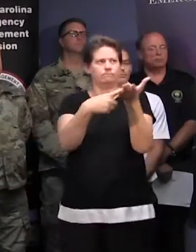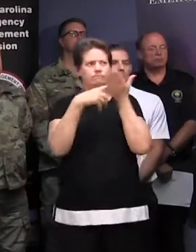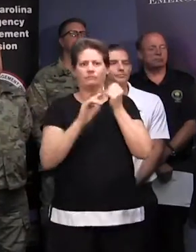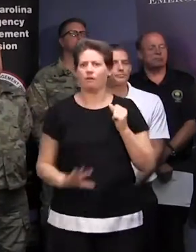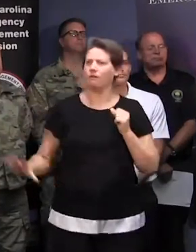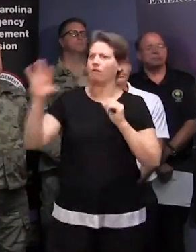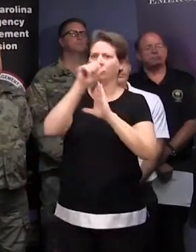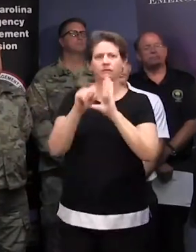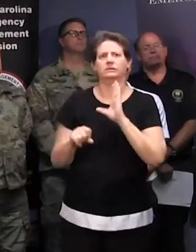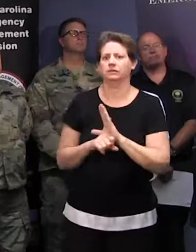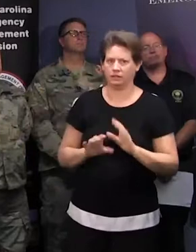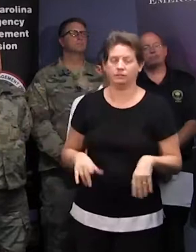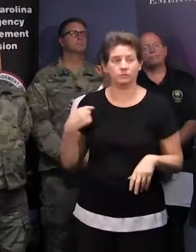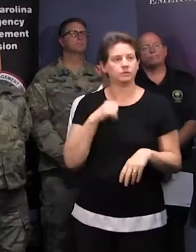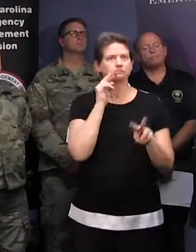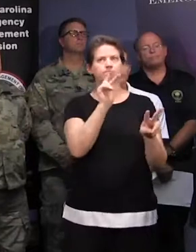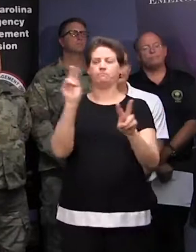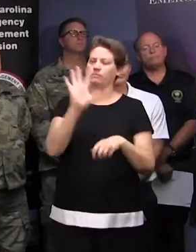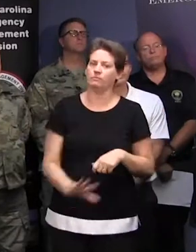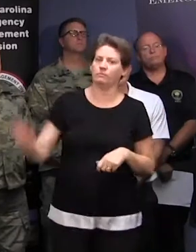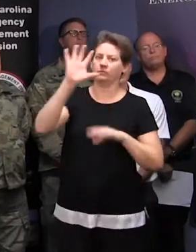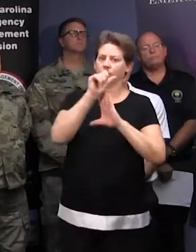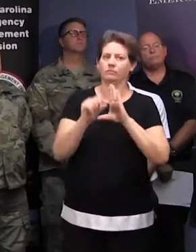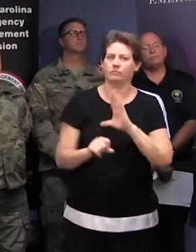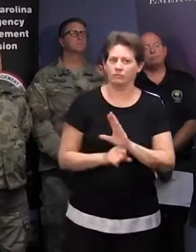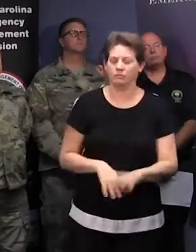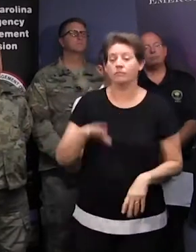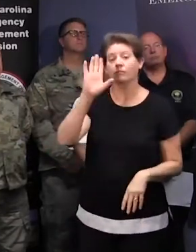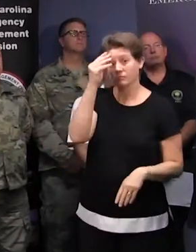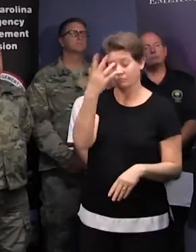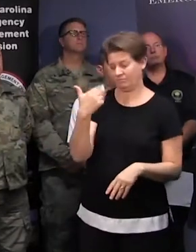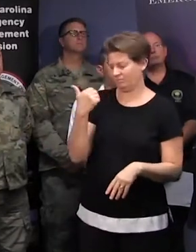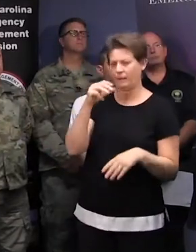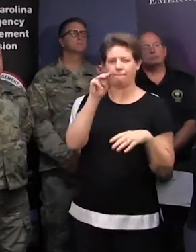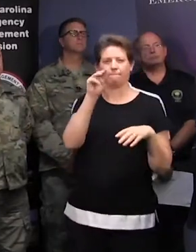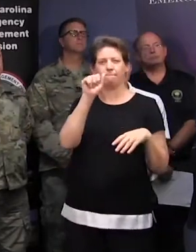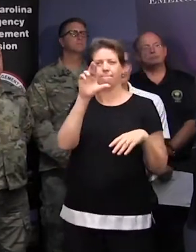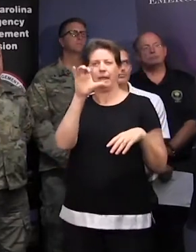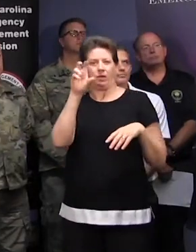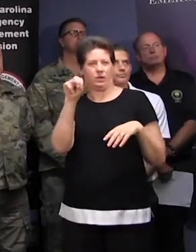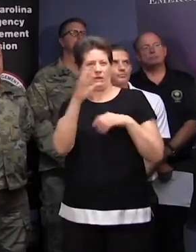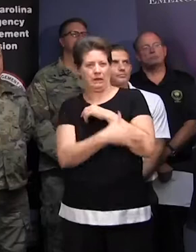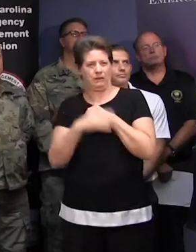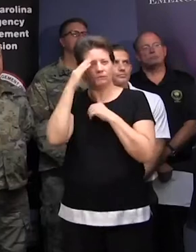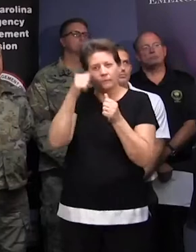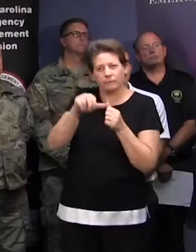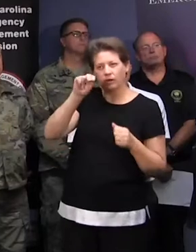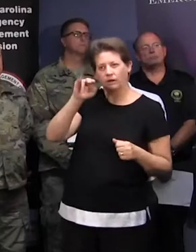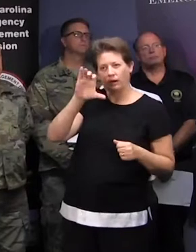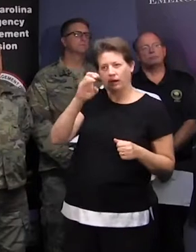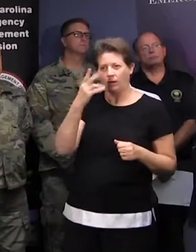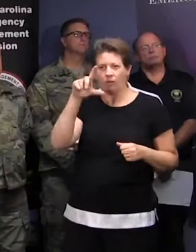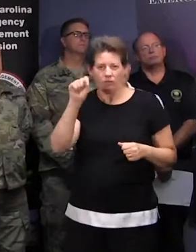forgetting any part of the state. I want to point out, particularly over in Marion County, your member Nichols really got hit last time.